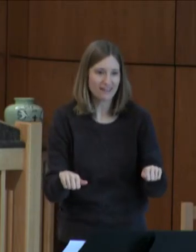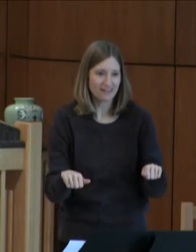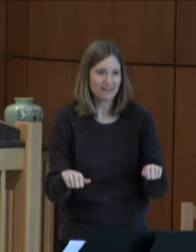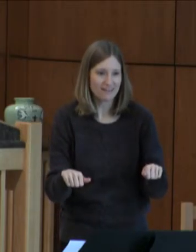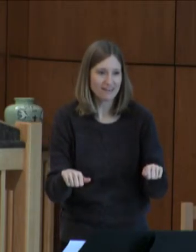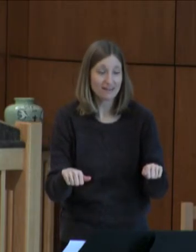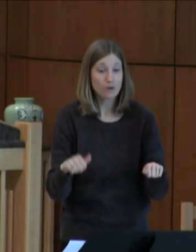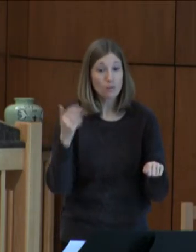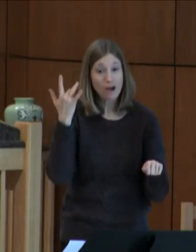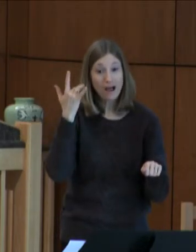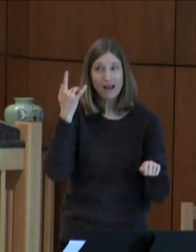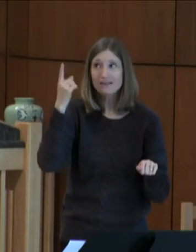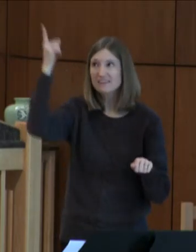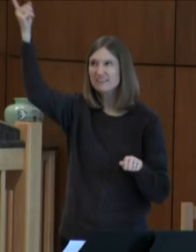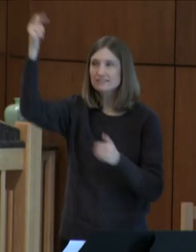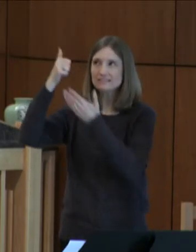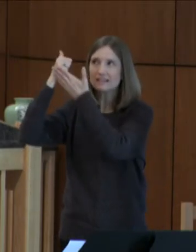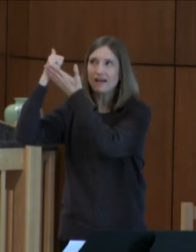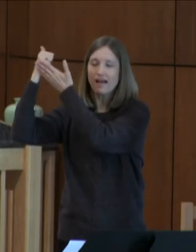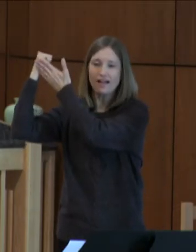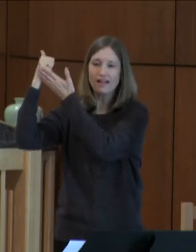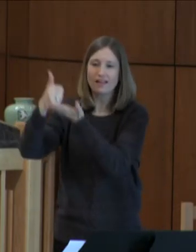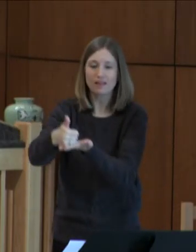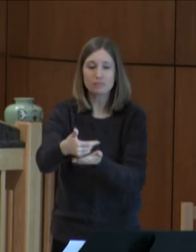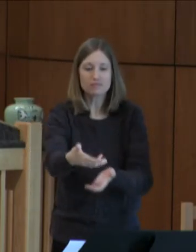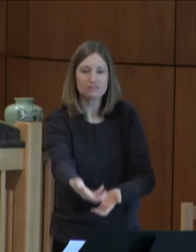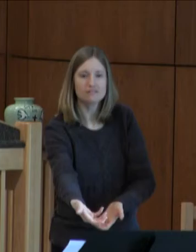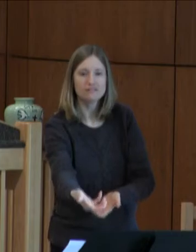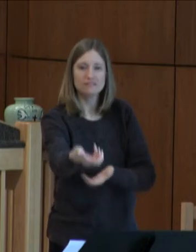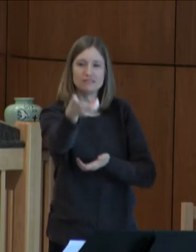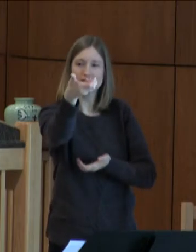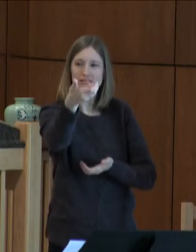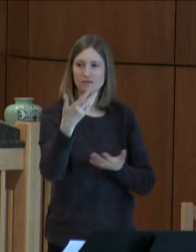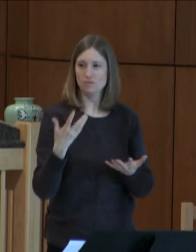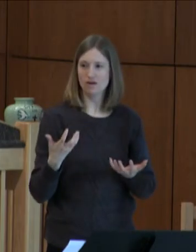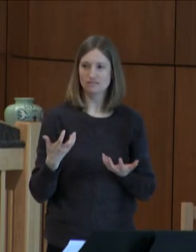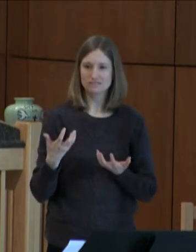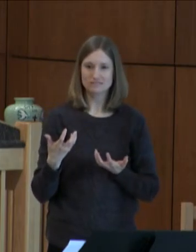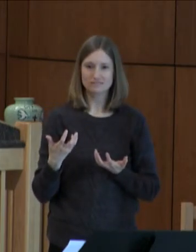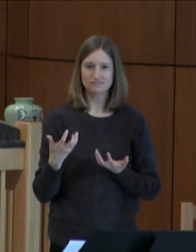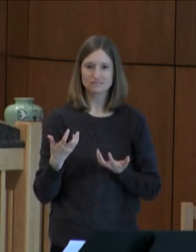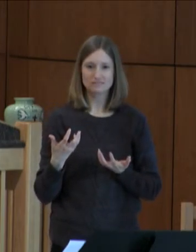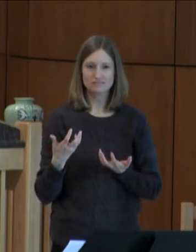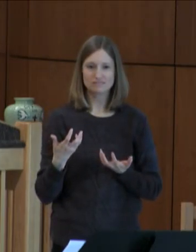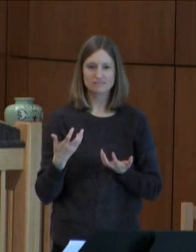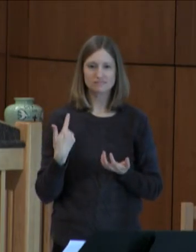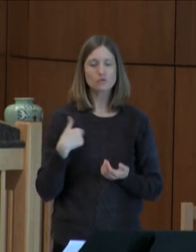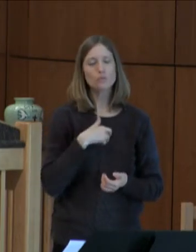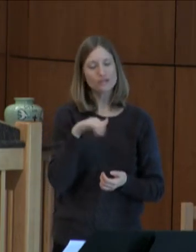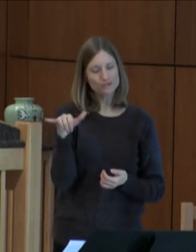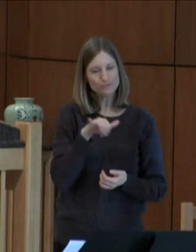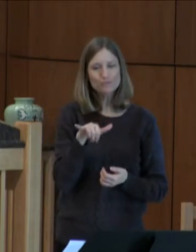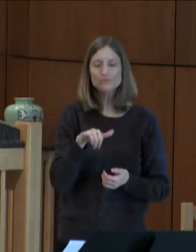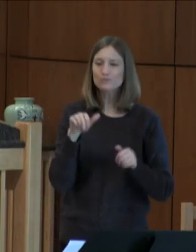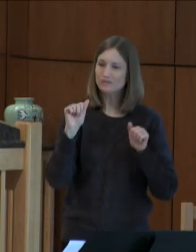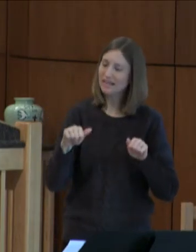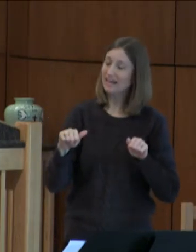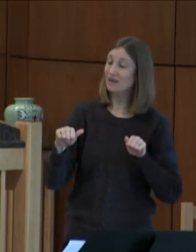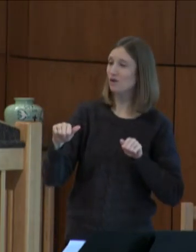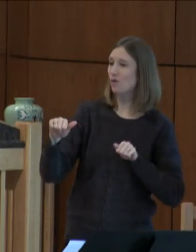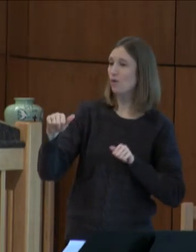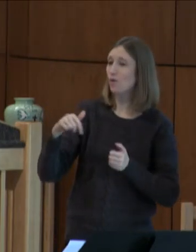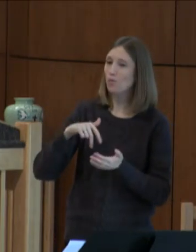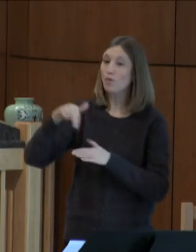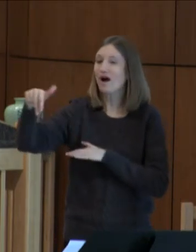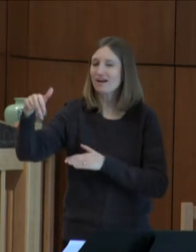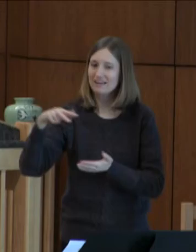hand that is reaching out to help each of us. We too can go walking and leaping